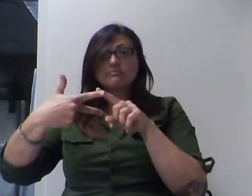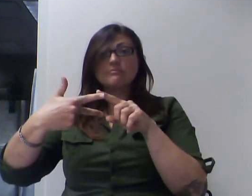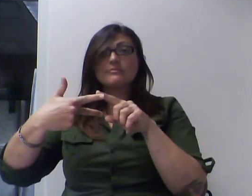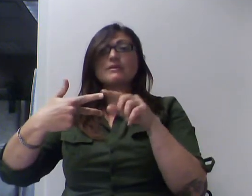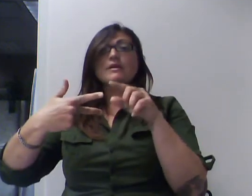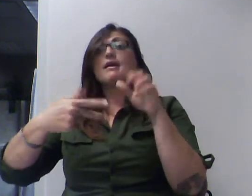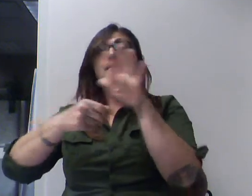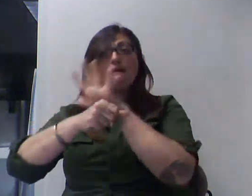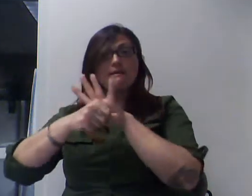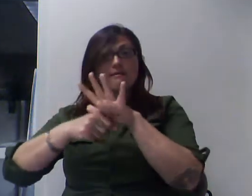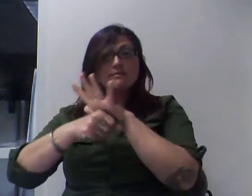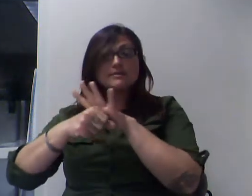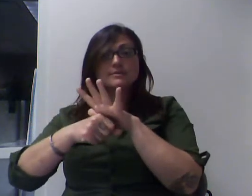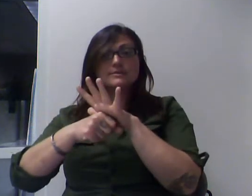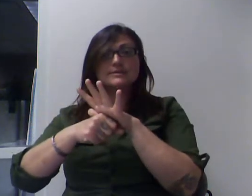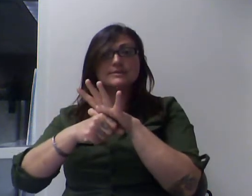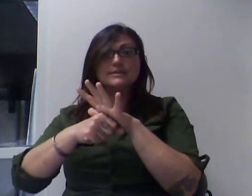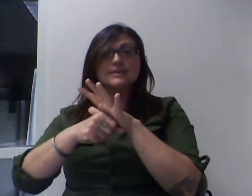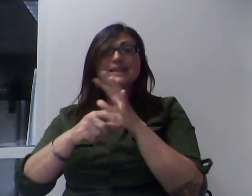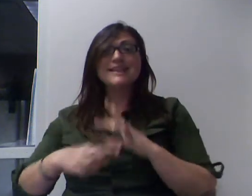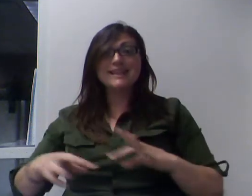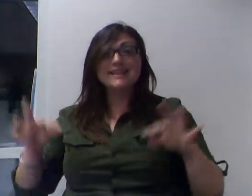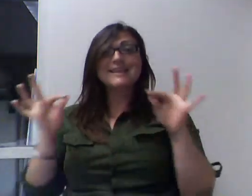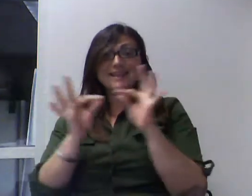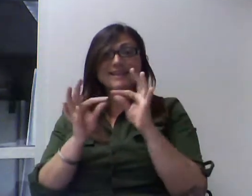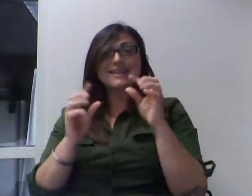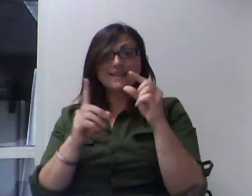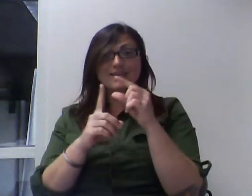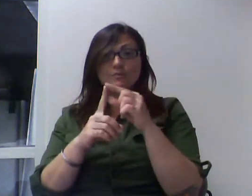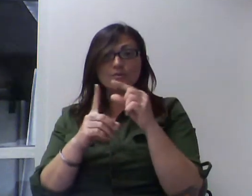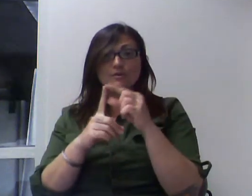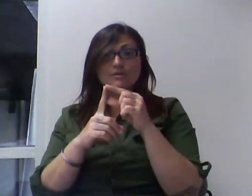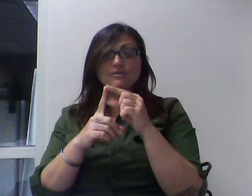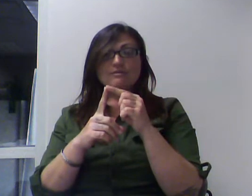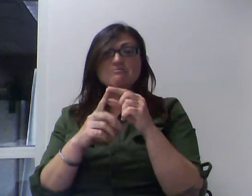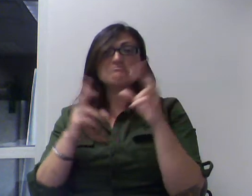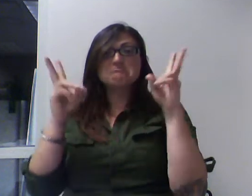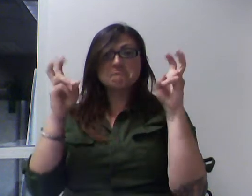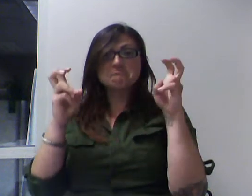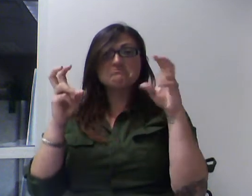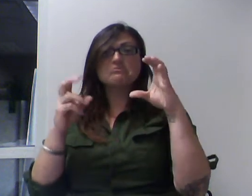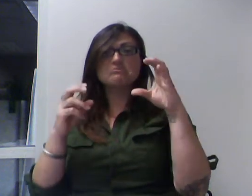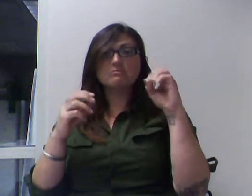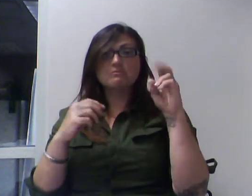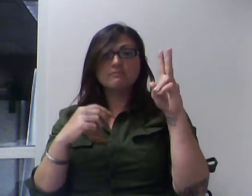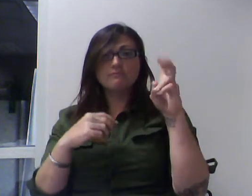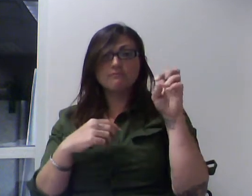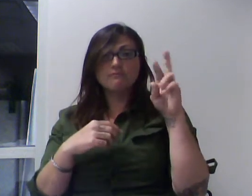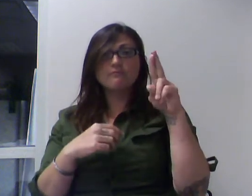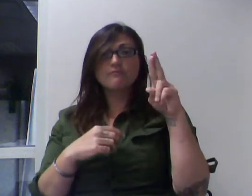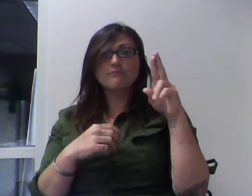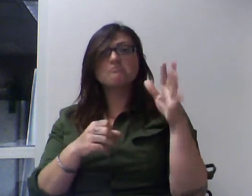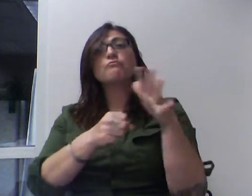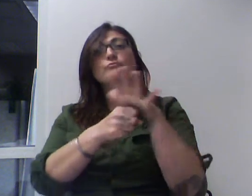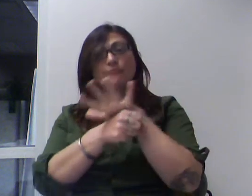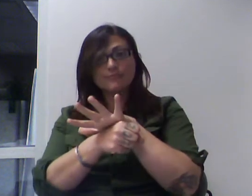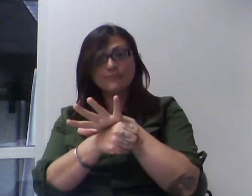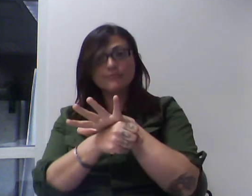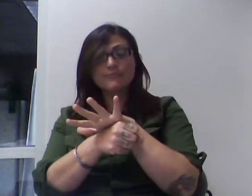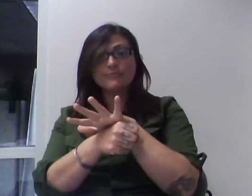is the key word with area is to cover. It is to cover. And I'm going to come back and